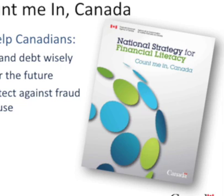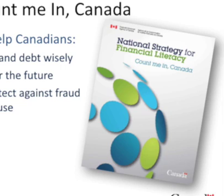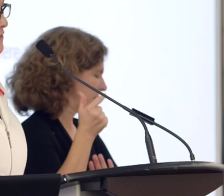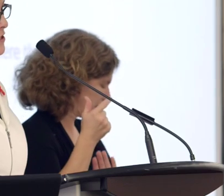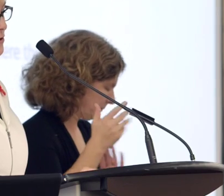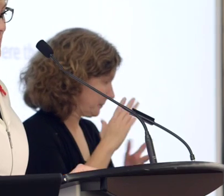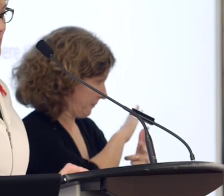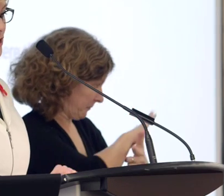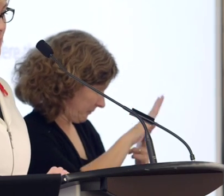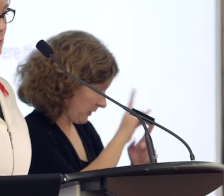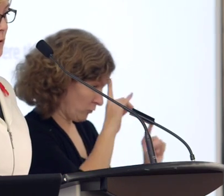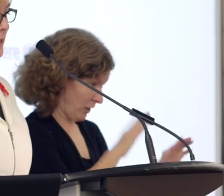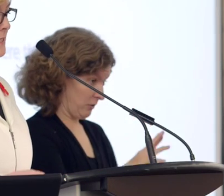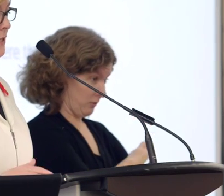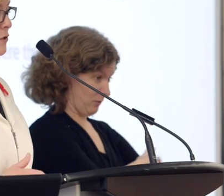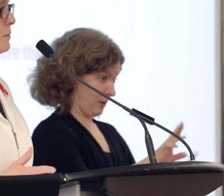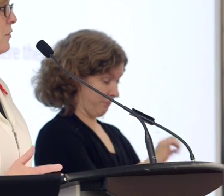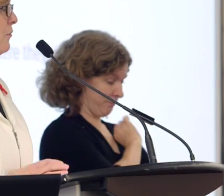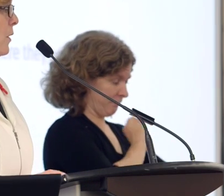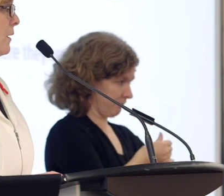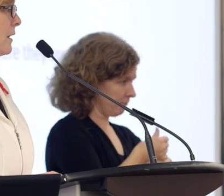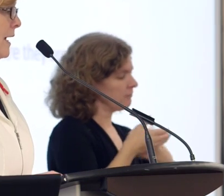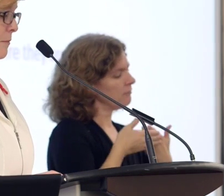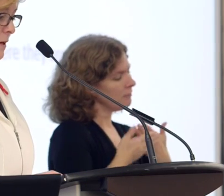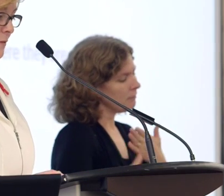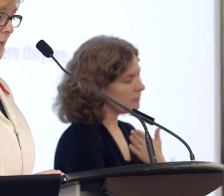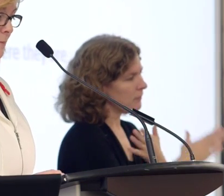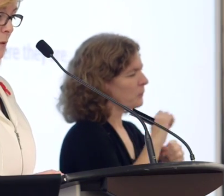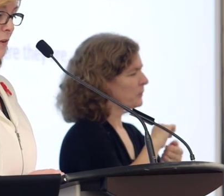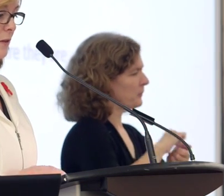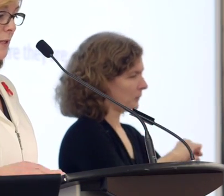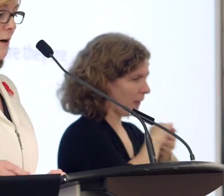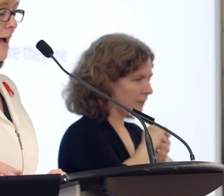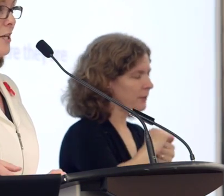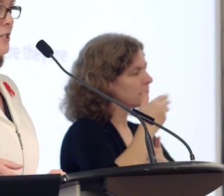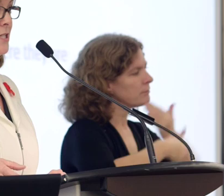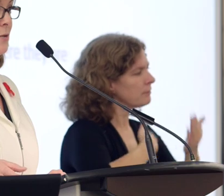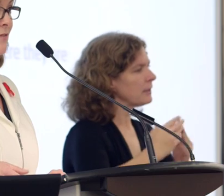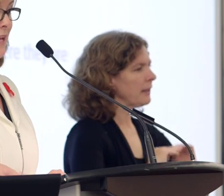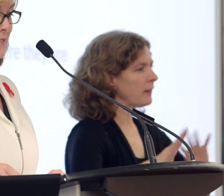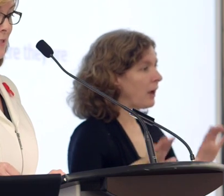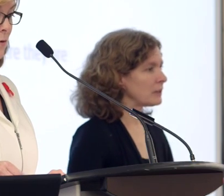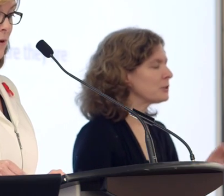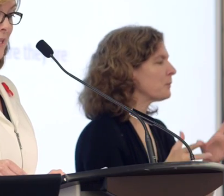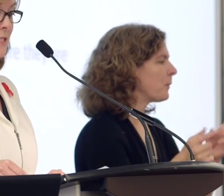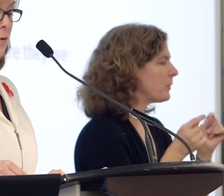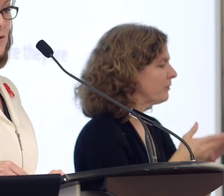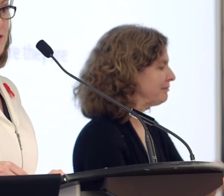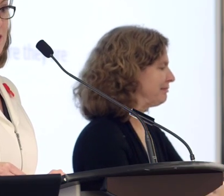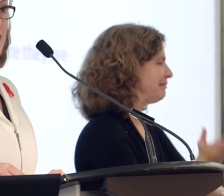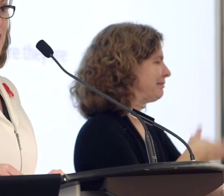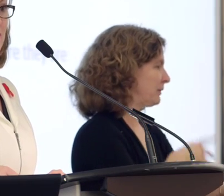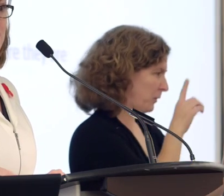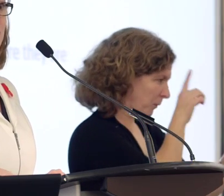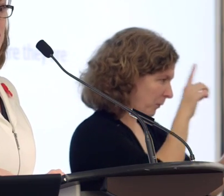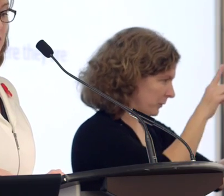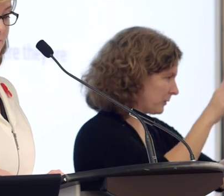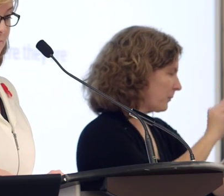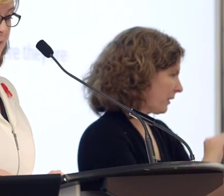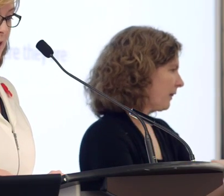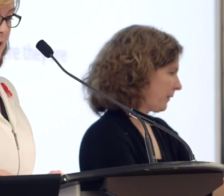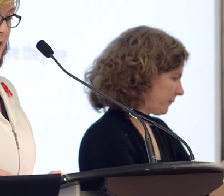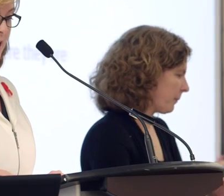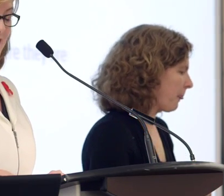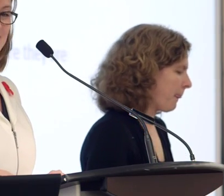Now that we have this strategy, we'll continue to move forward collaboratively with clear actions to advance its goals and its